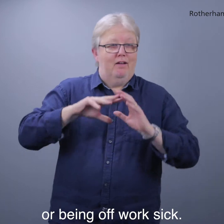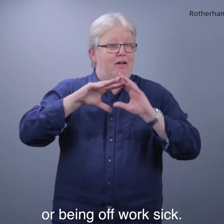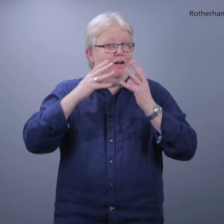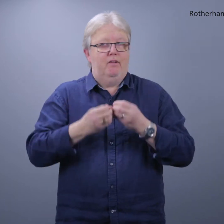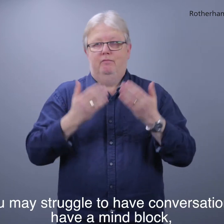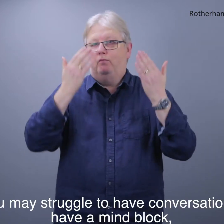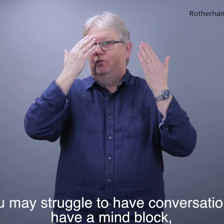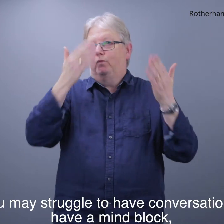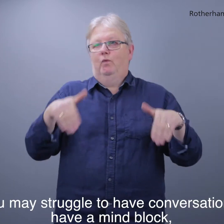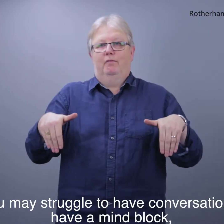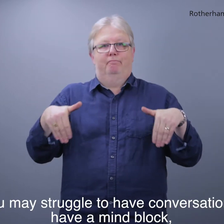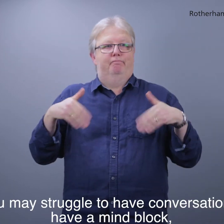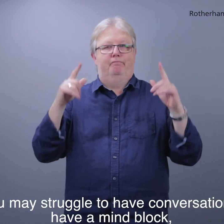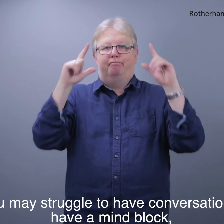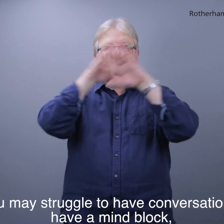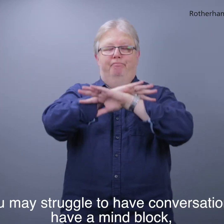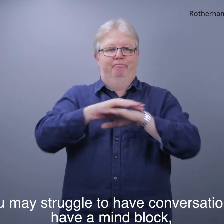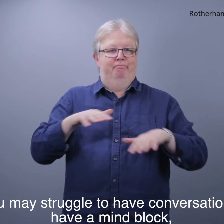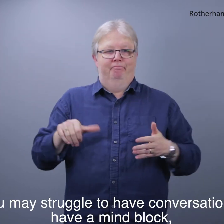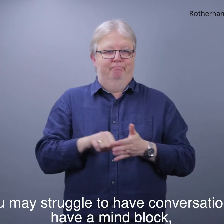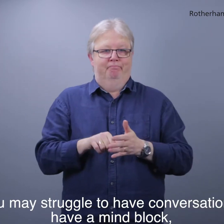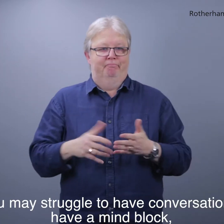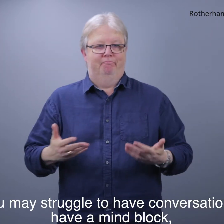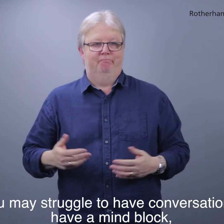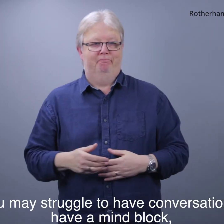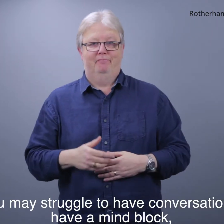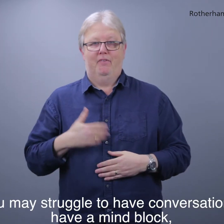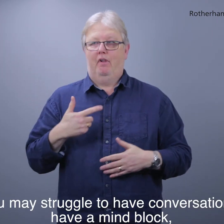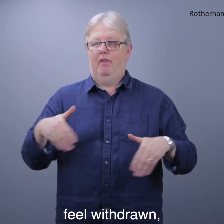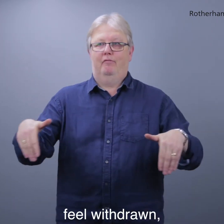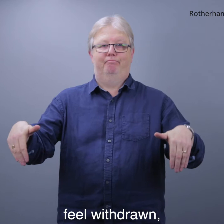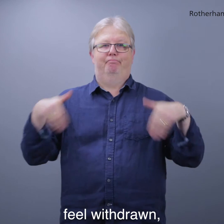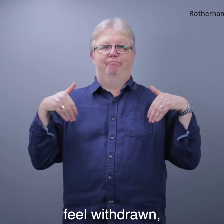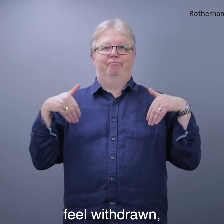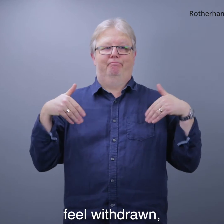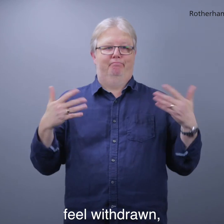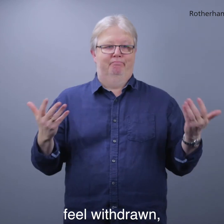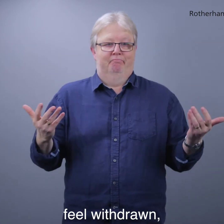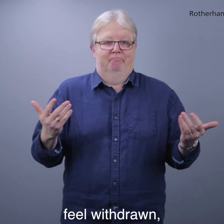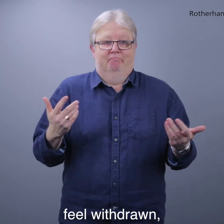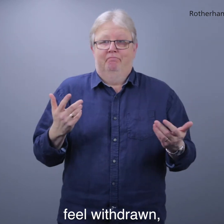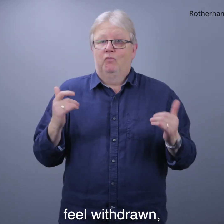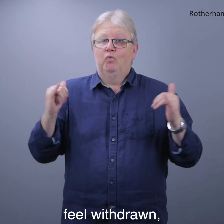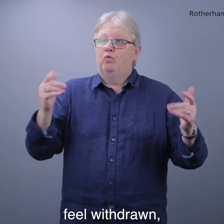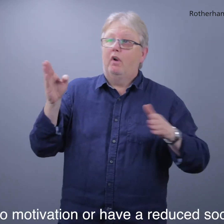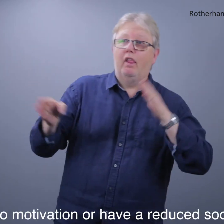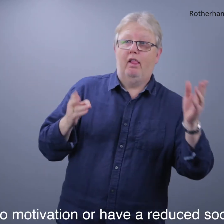You may struggle to have conversations, have a mind block, feel withdrawn, have no